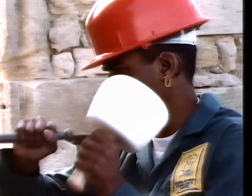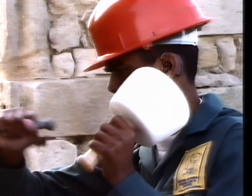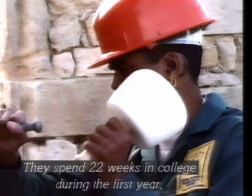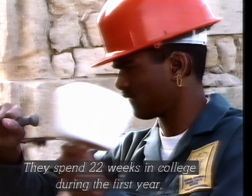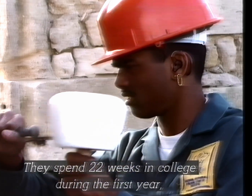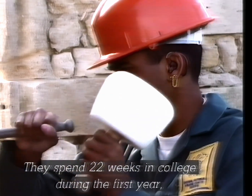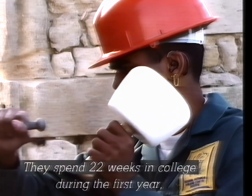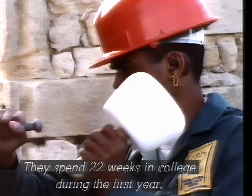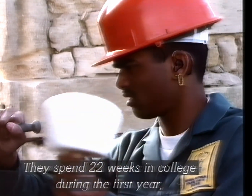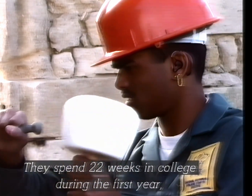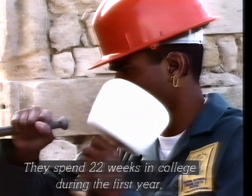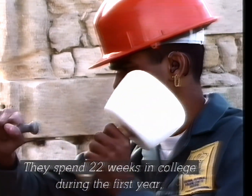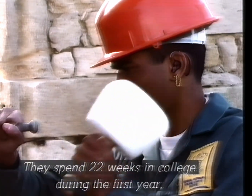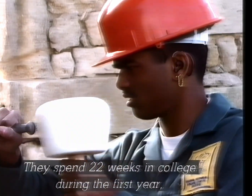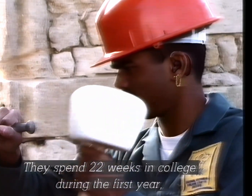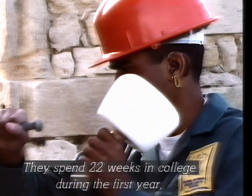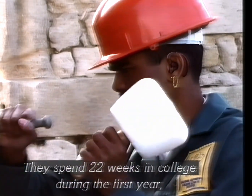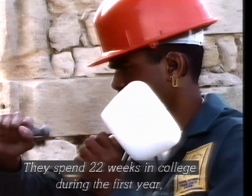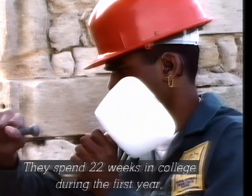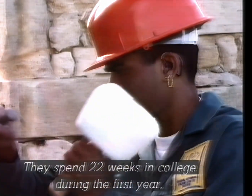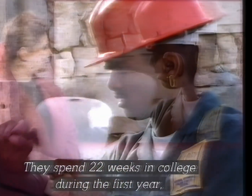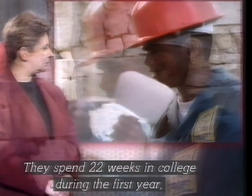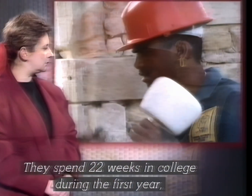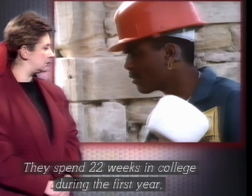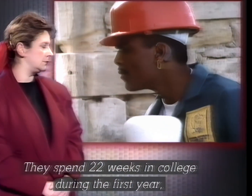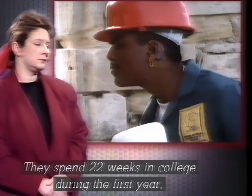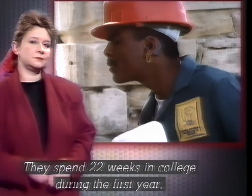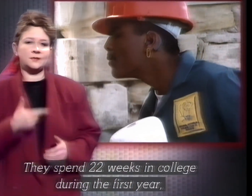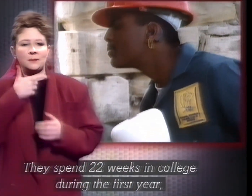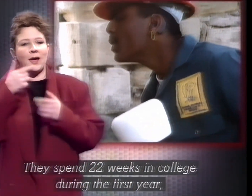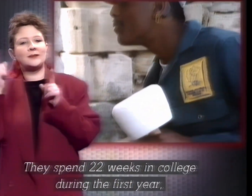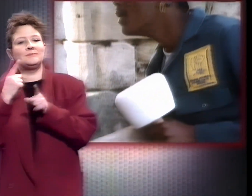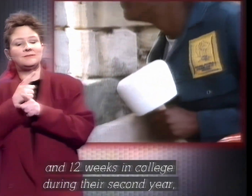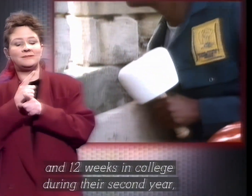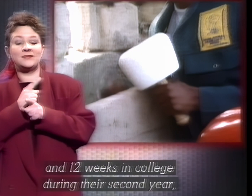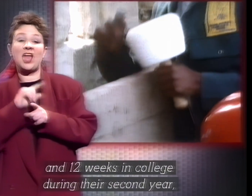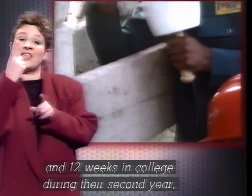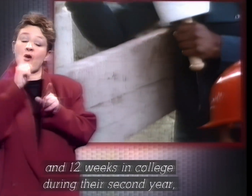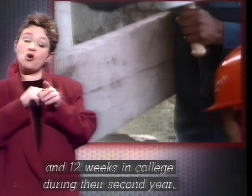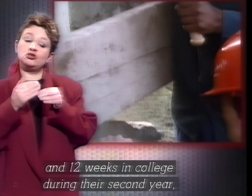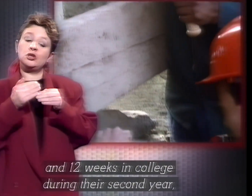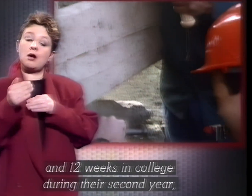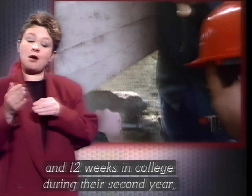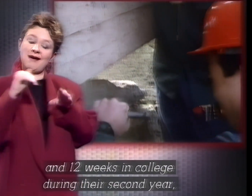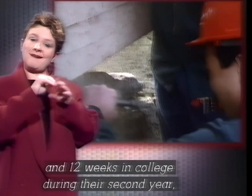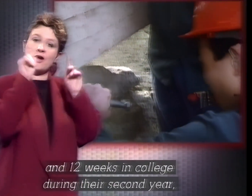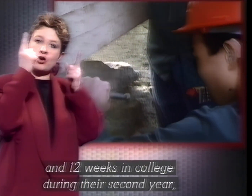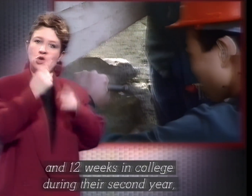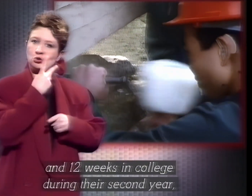They spend 22 weeks in college during the first year and 12 weeks in college during their second year